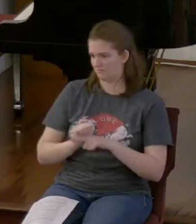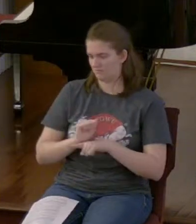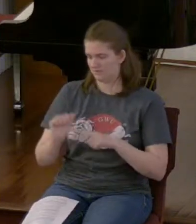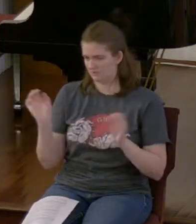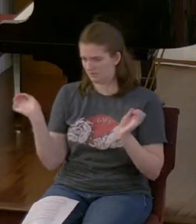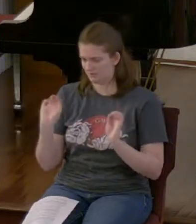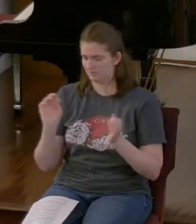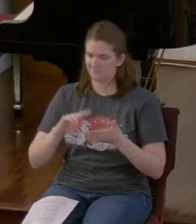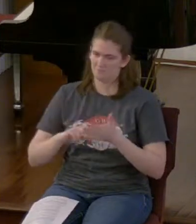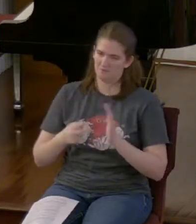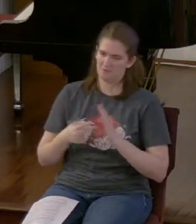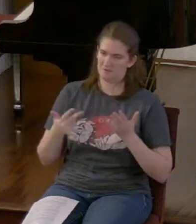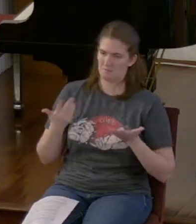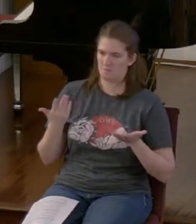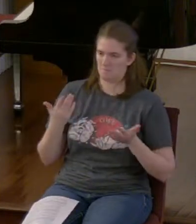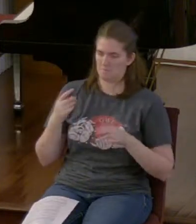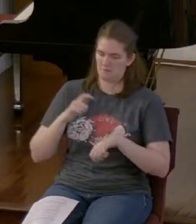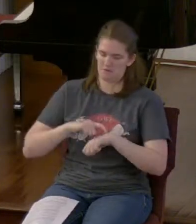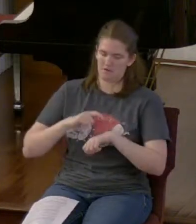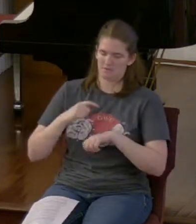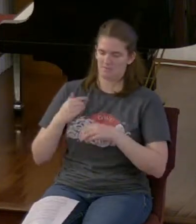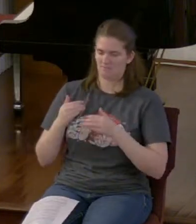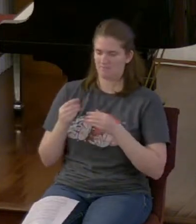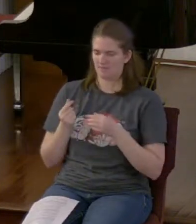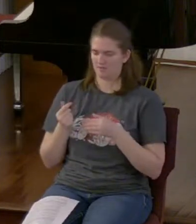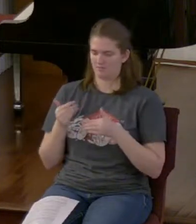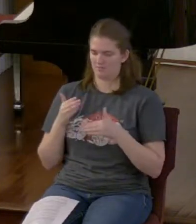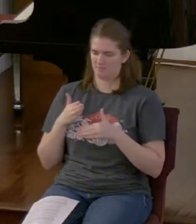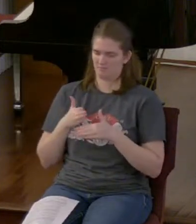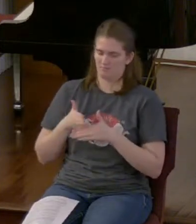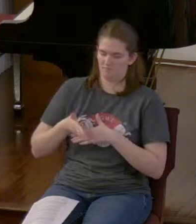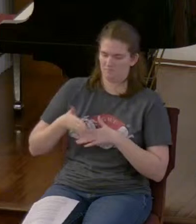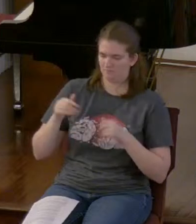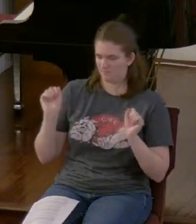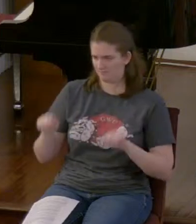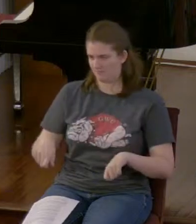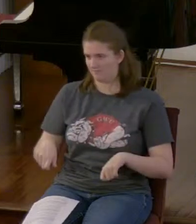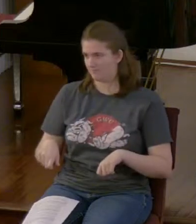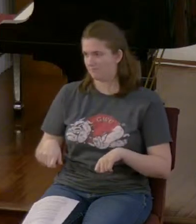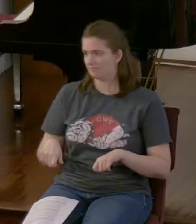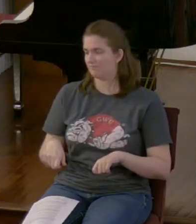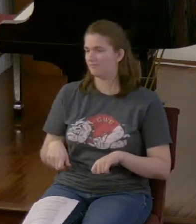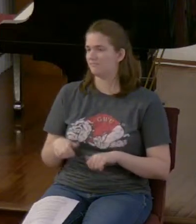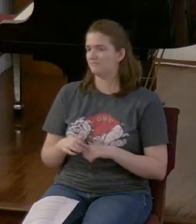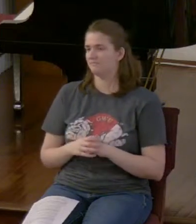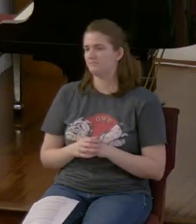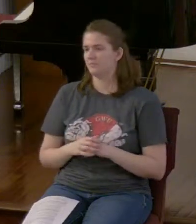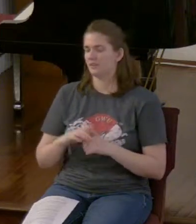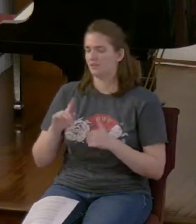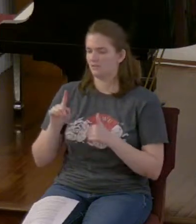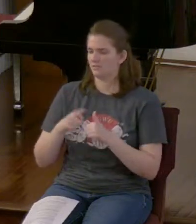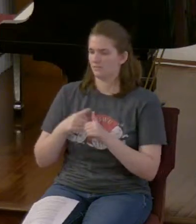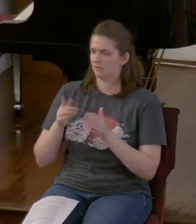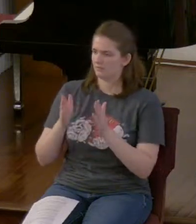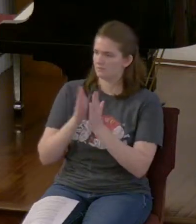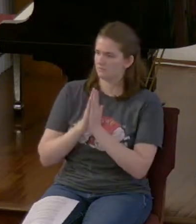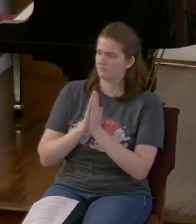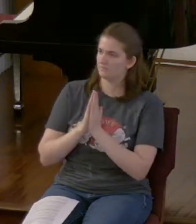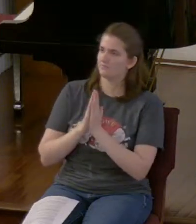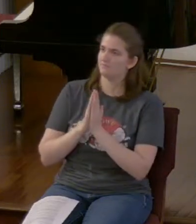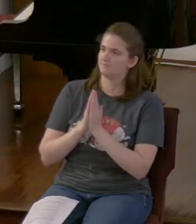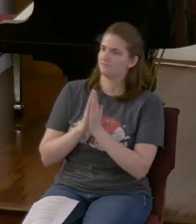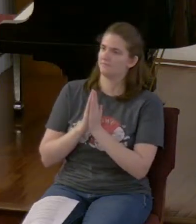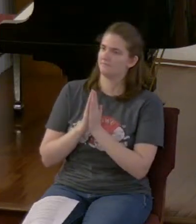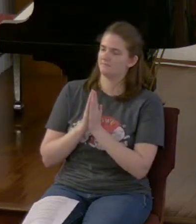we are going to start in verse 15 tonight. But before we do that, we're going to open up in prayer. And if you would join me